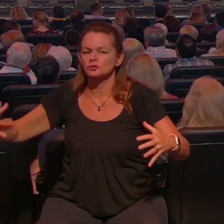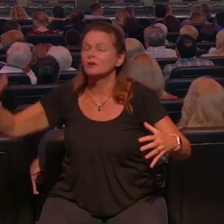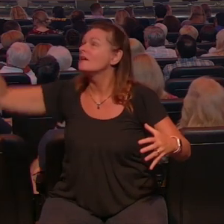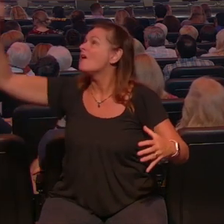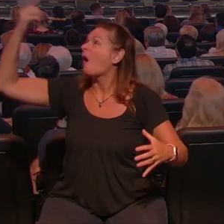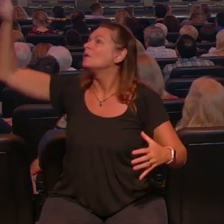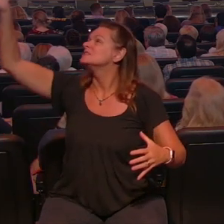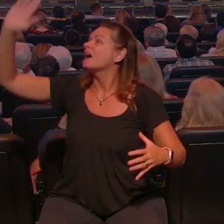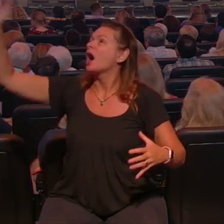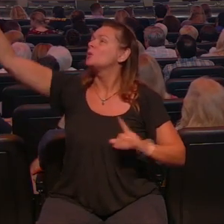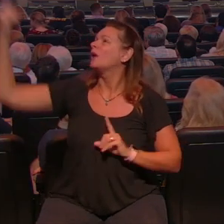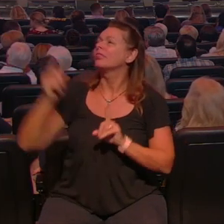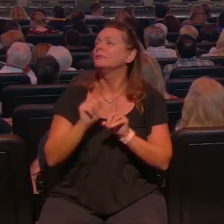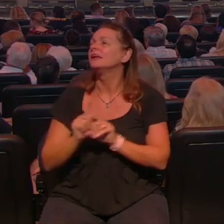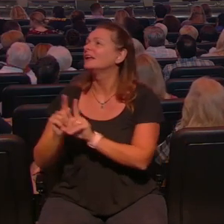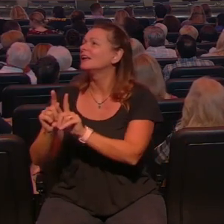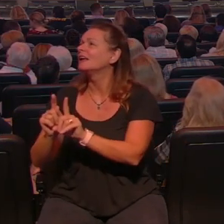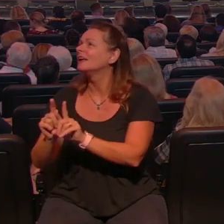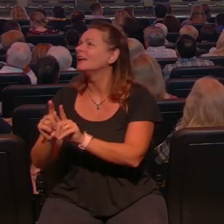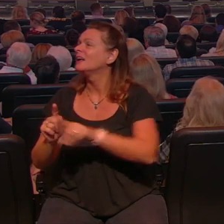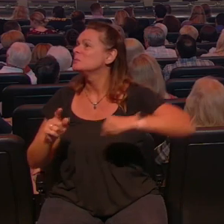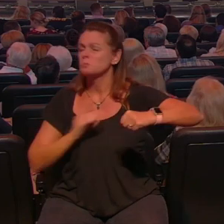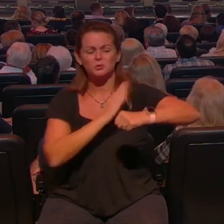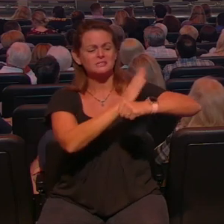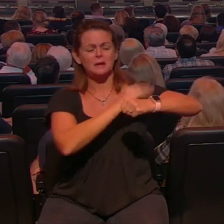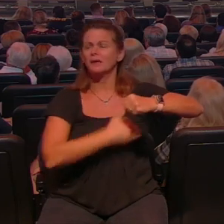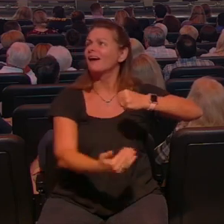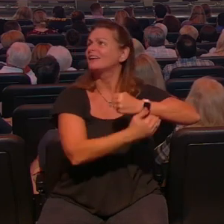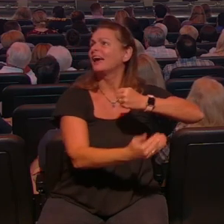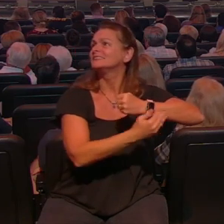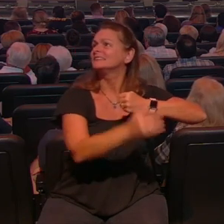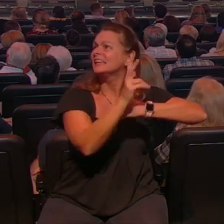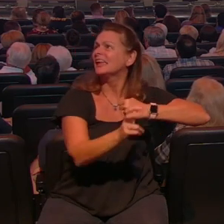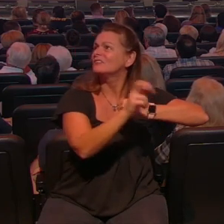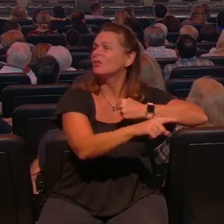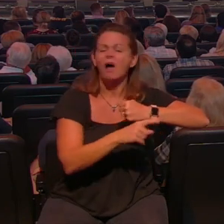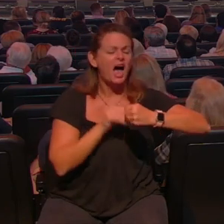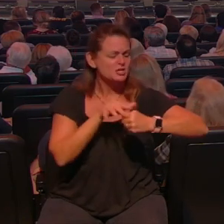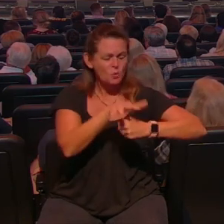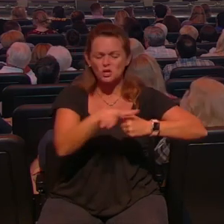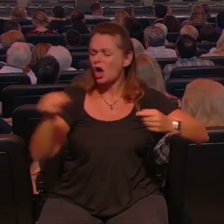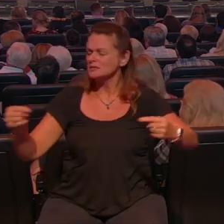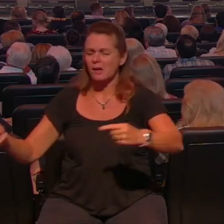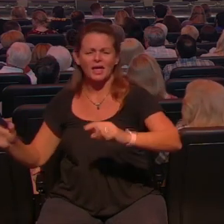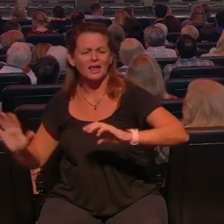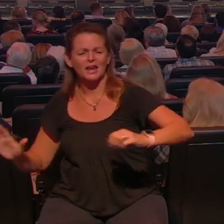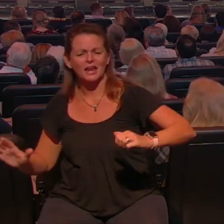that you would keep me from evil that I may not cause pain another way to say that would be is that I could be a